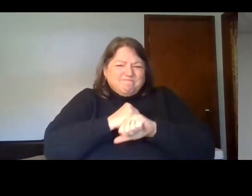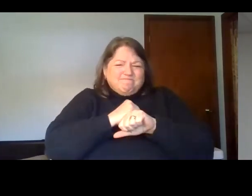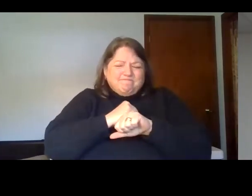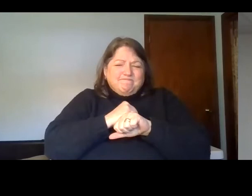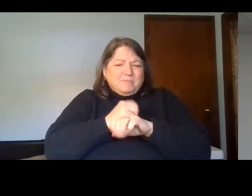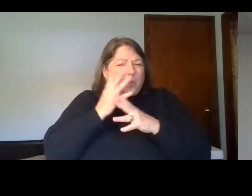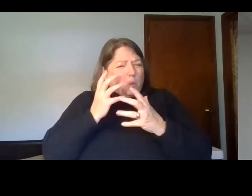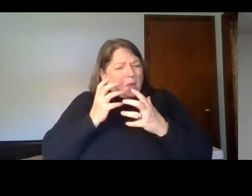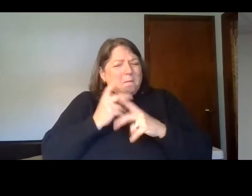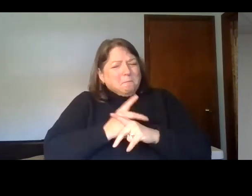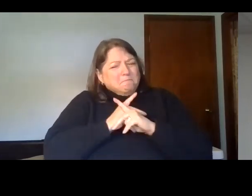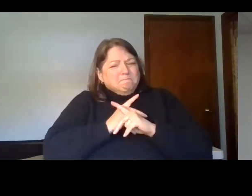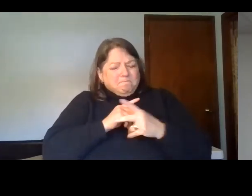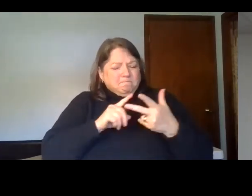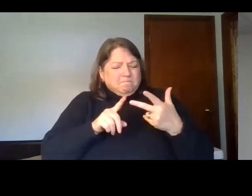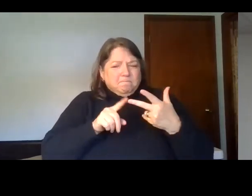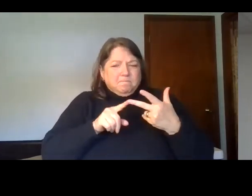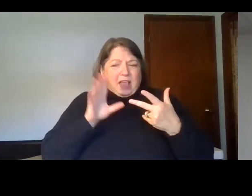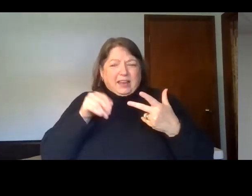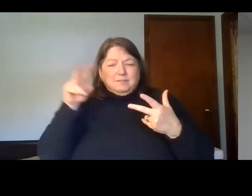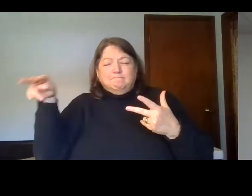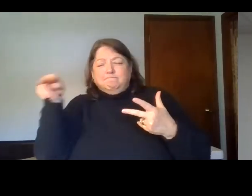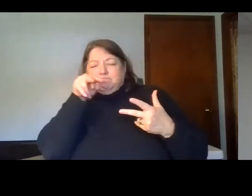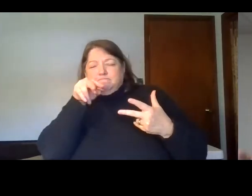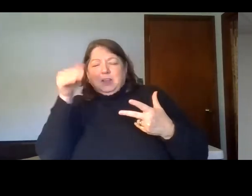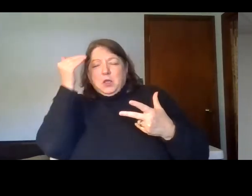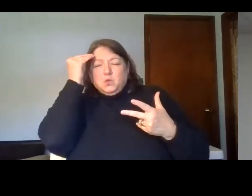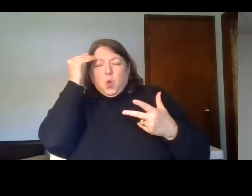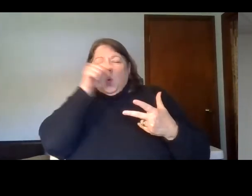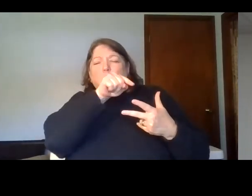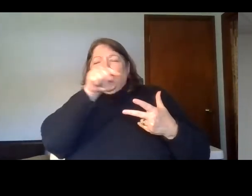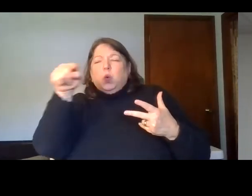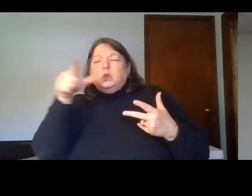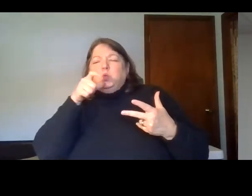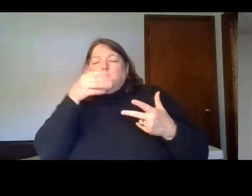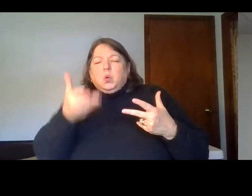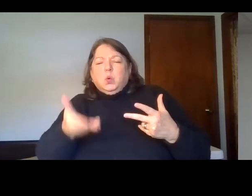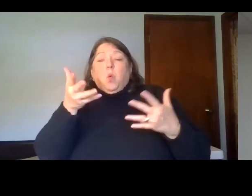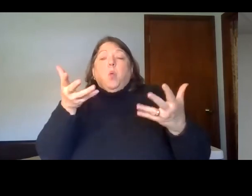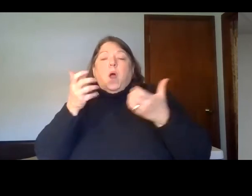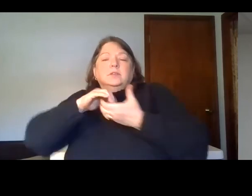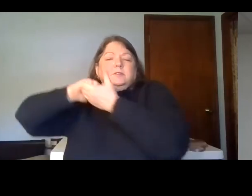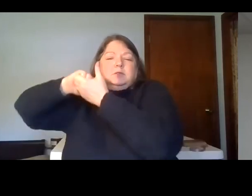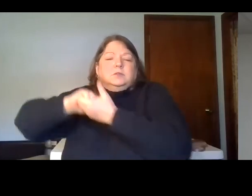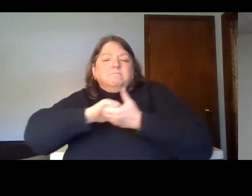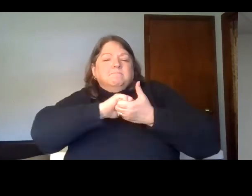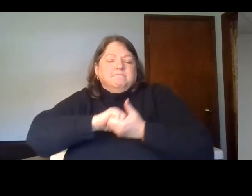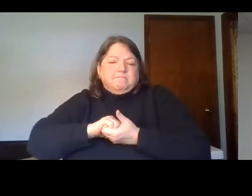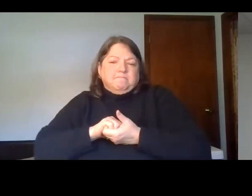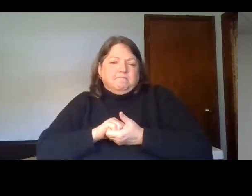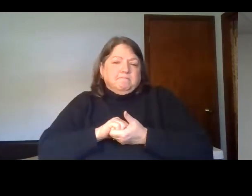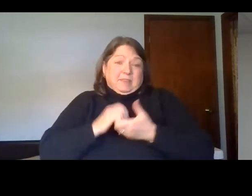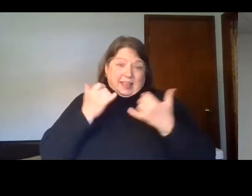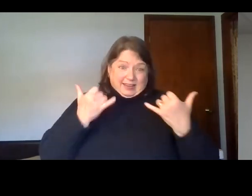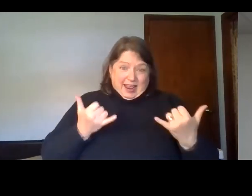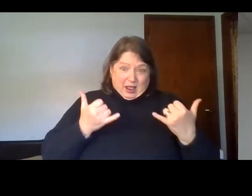harm. And we have in him his perception. That is, he wants to be intimate with you and me. I'm going to say a prayer just